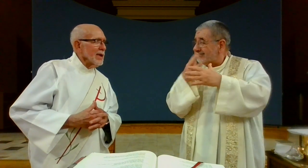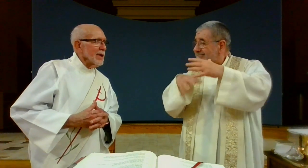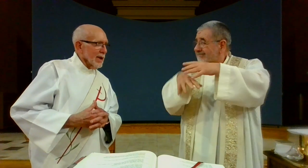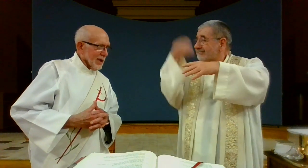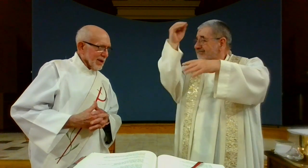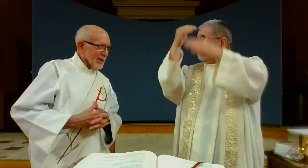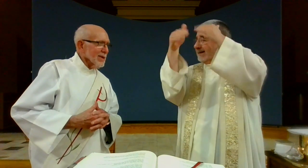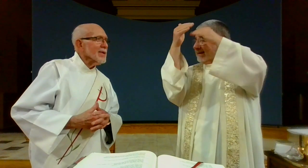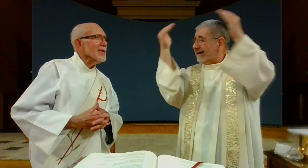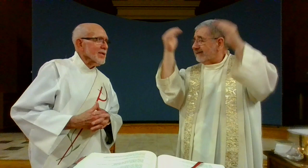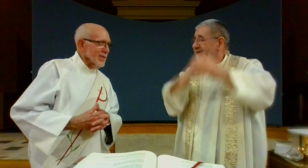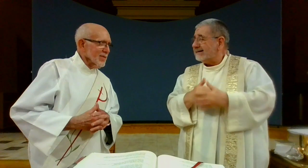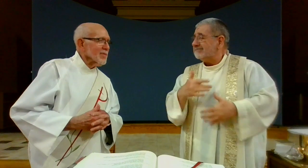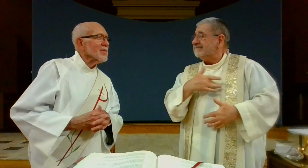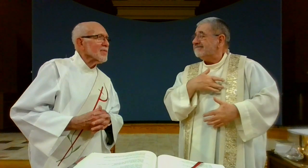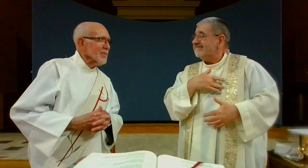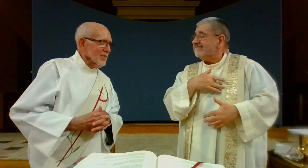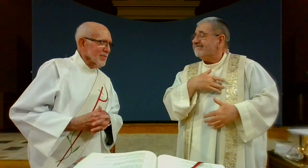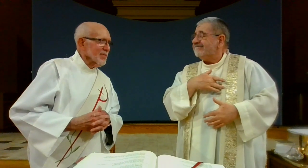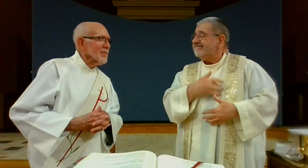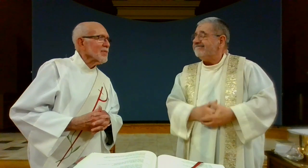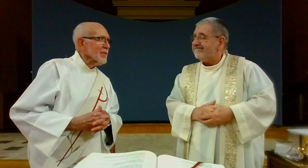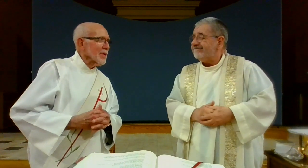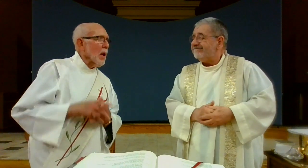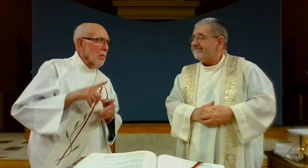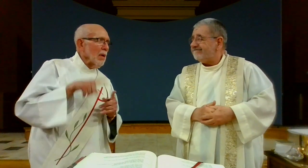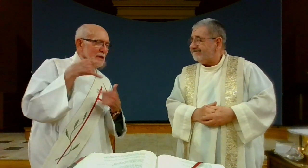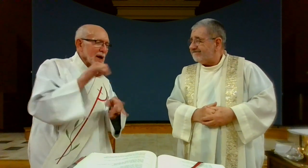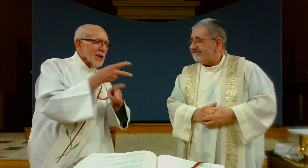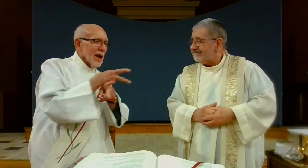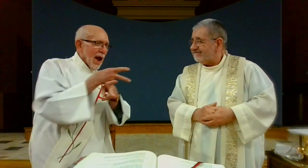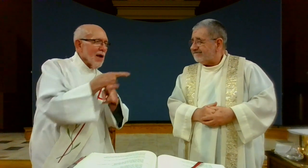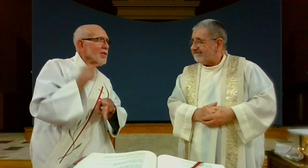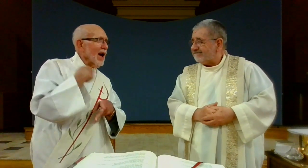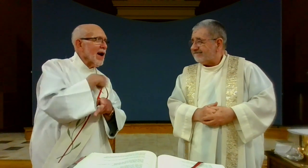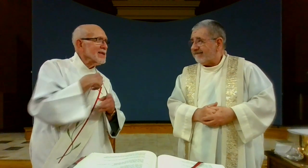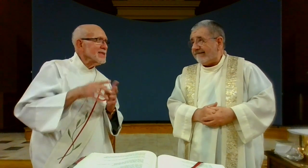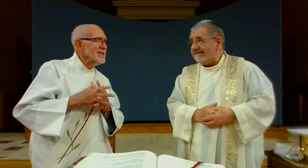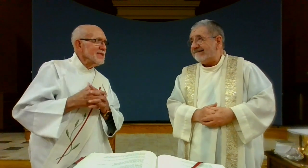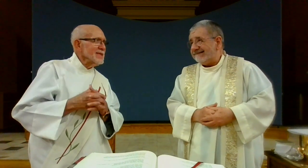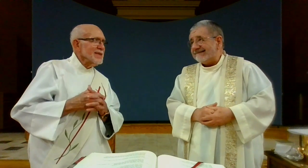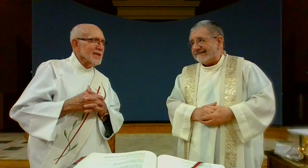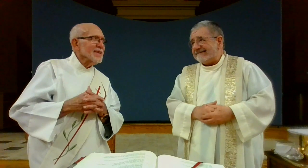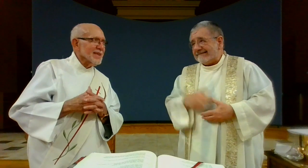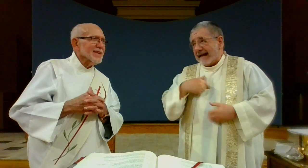And both of our mothers have passed and have gone to heaven. Yes. But they still take care of us.